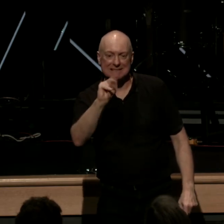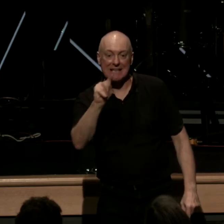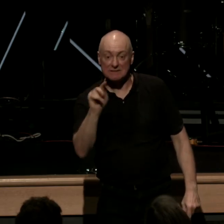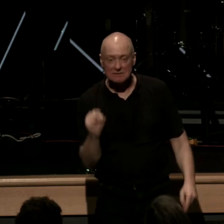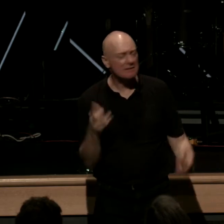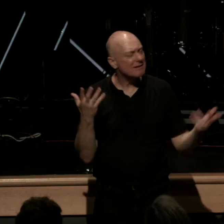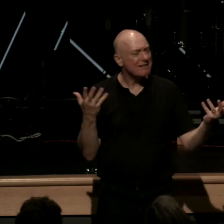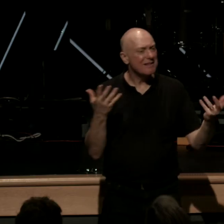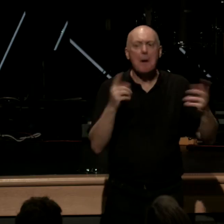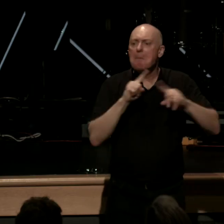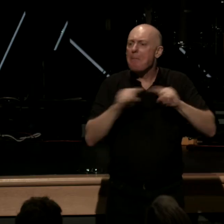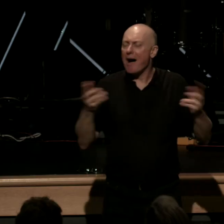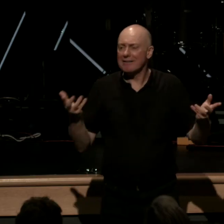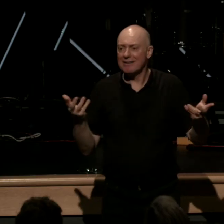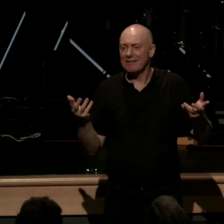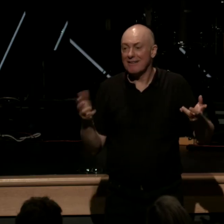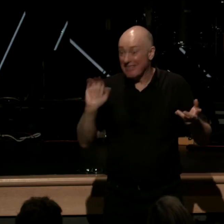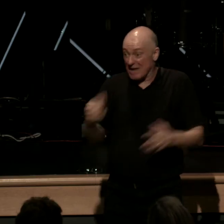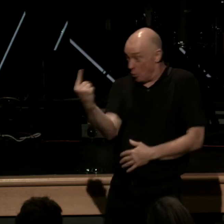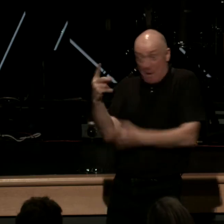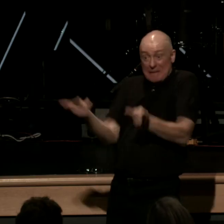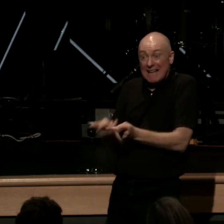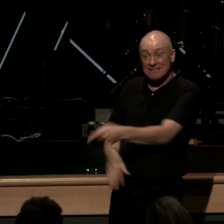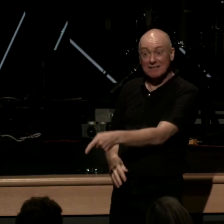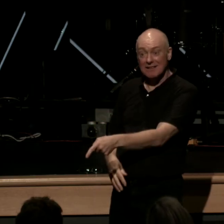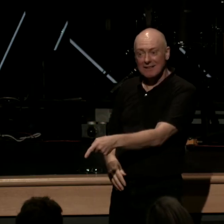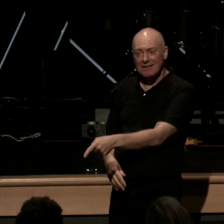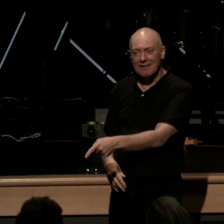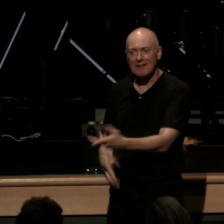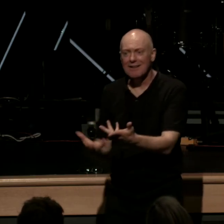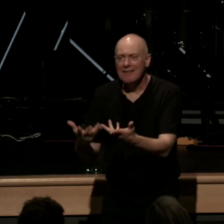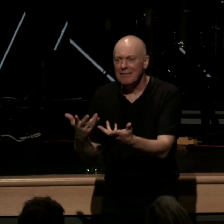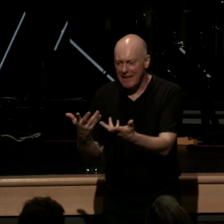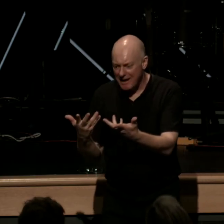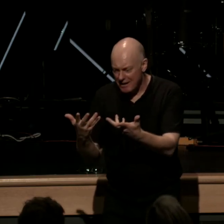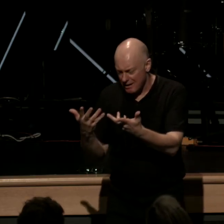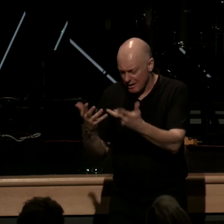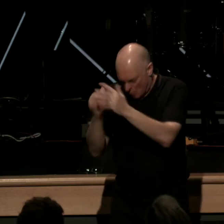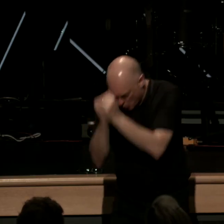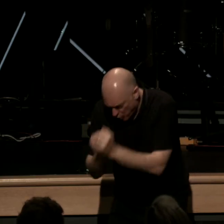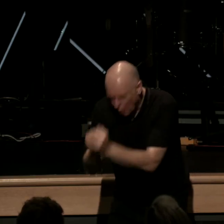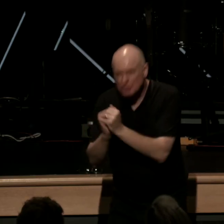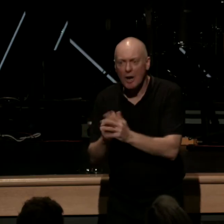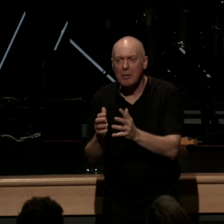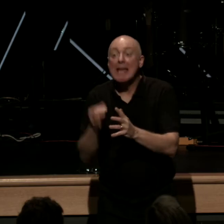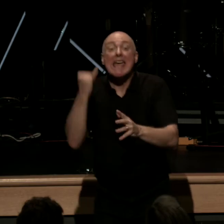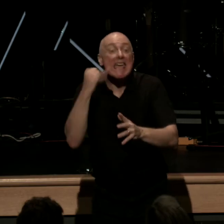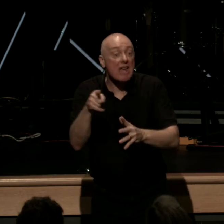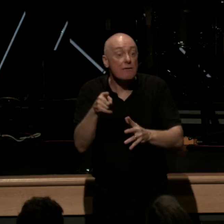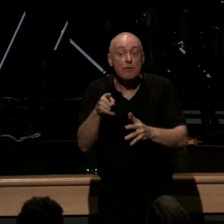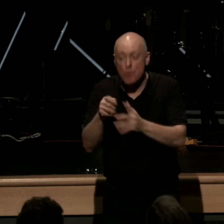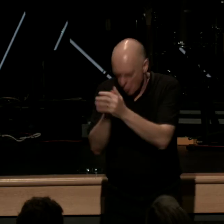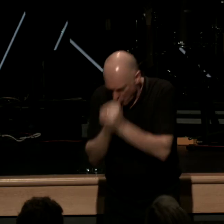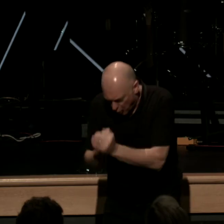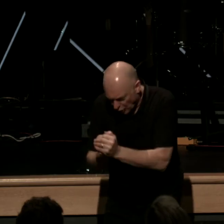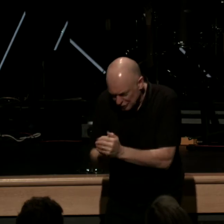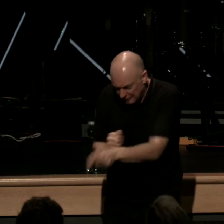here's the thing this is just in Wittenberg the veneration of each piece was said to be worth a hundred days